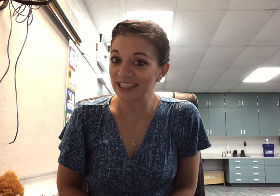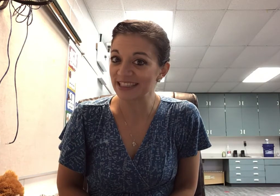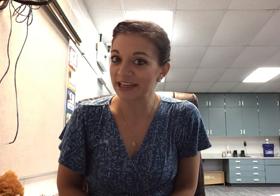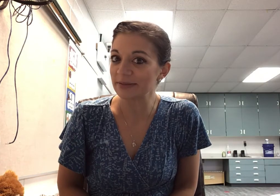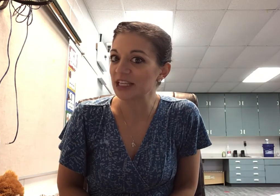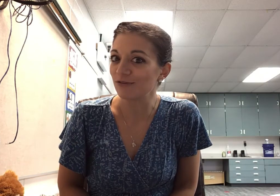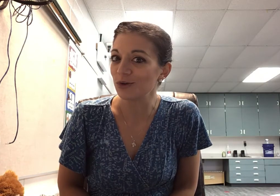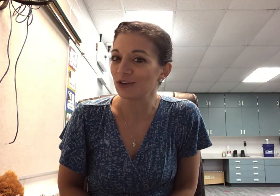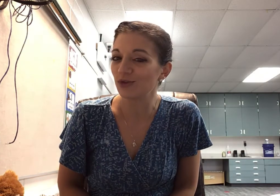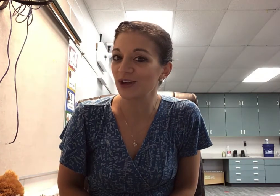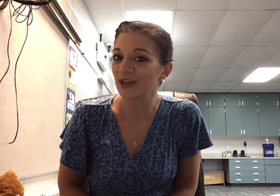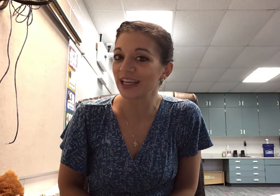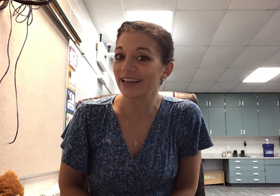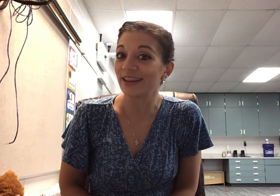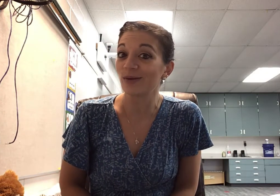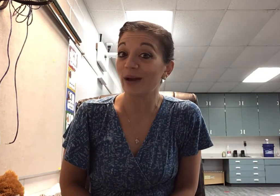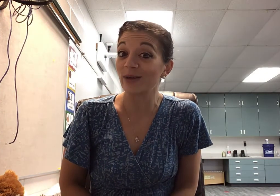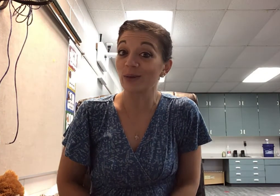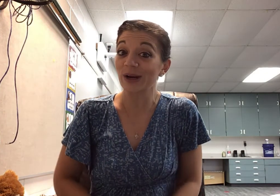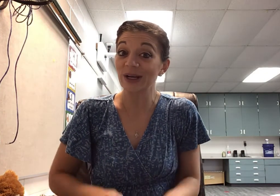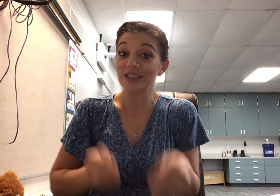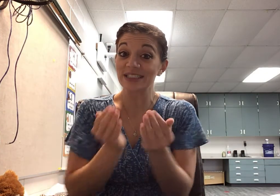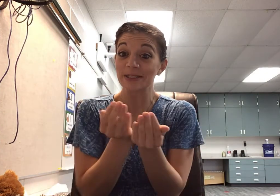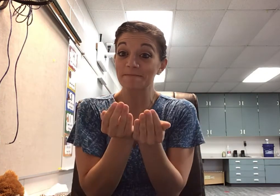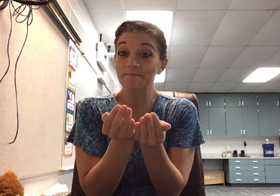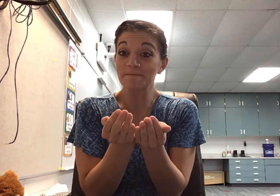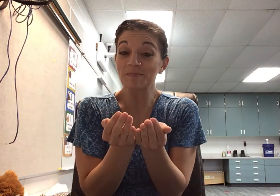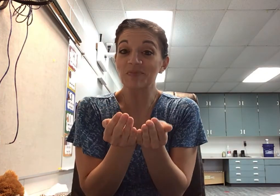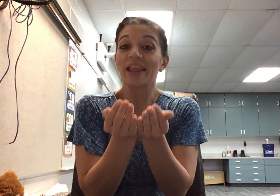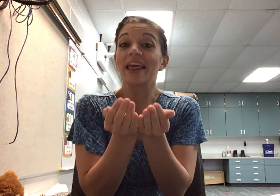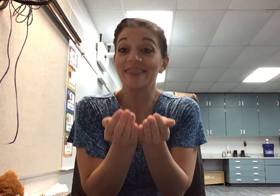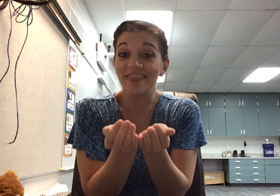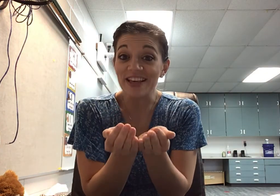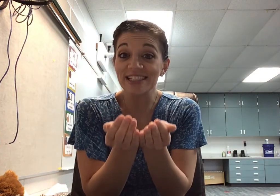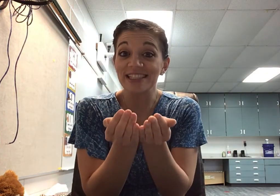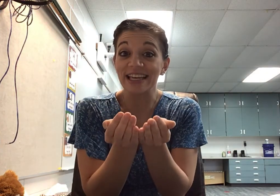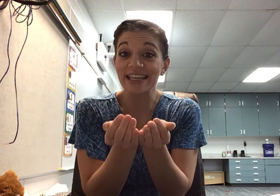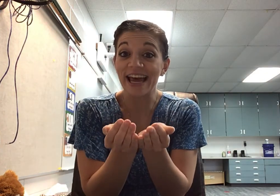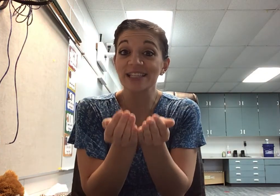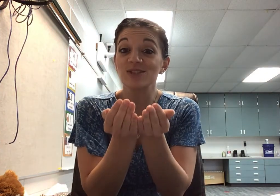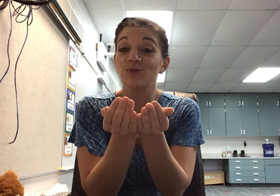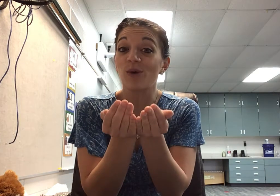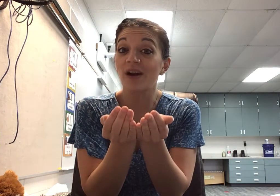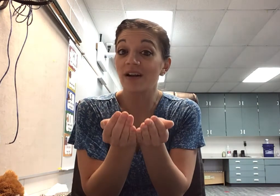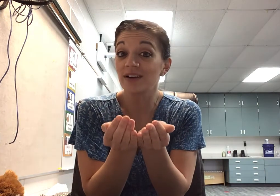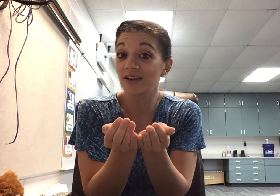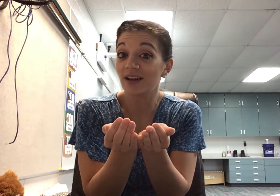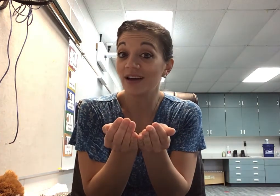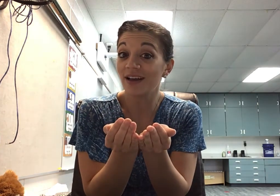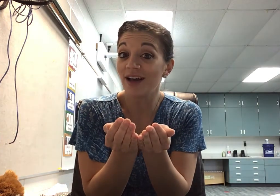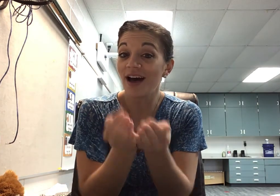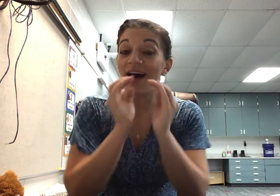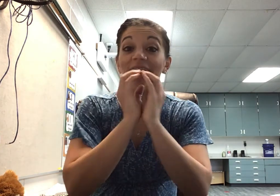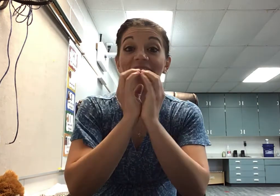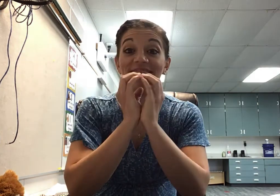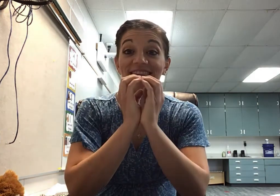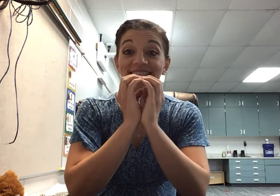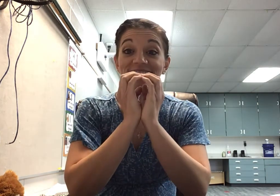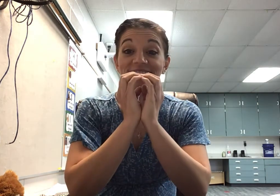for rabbit. and this is a